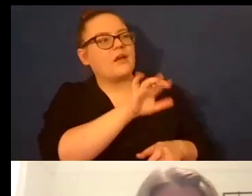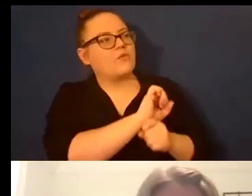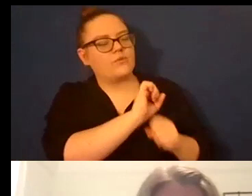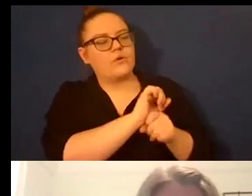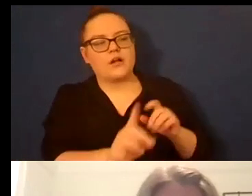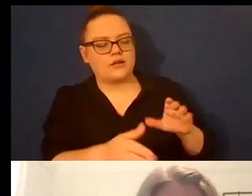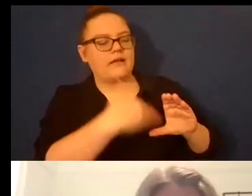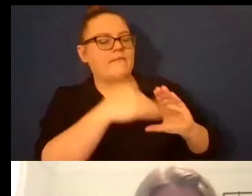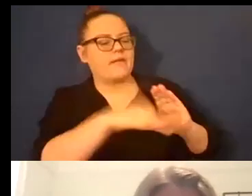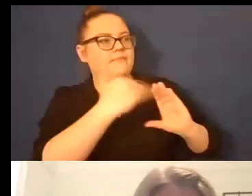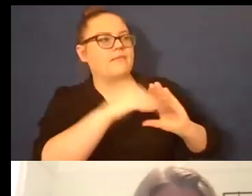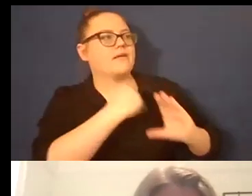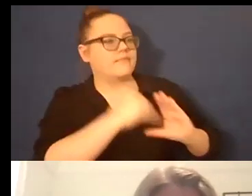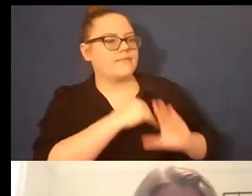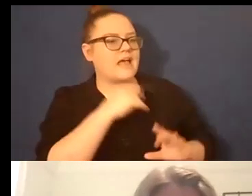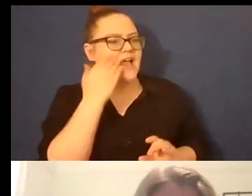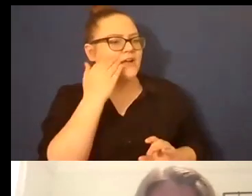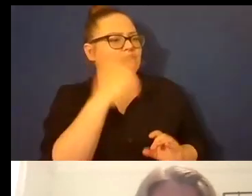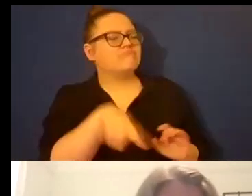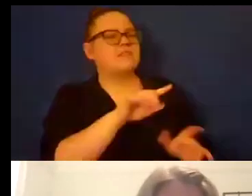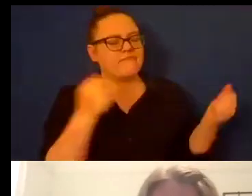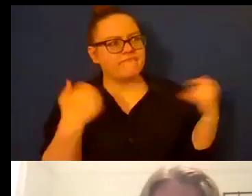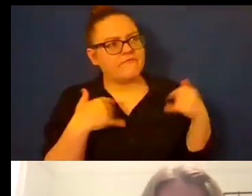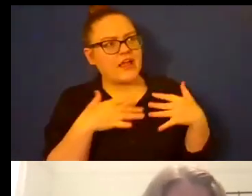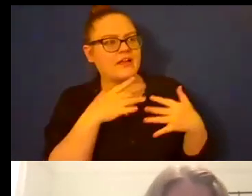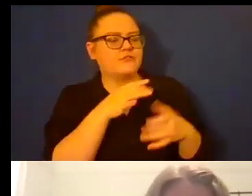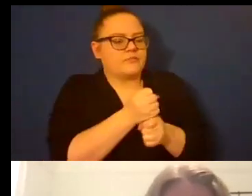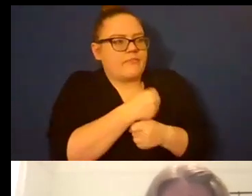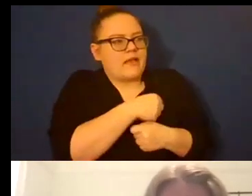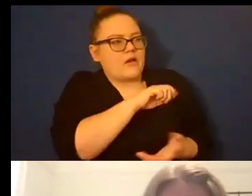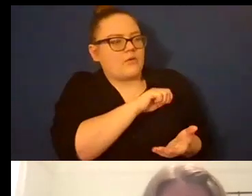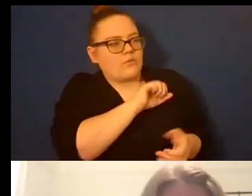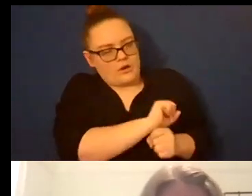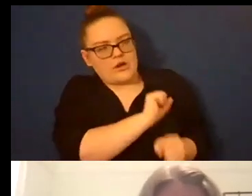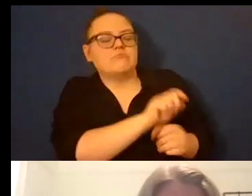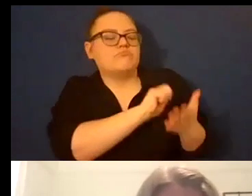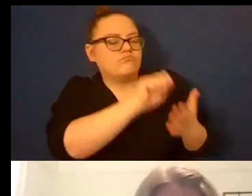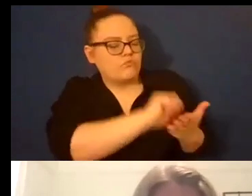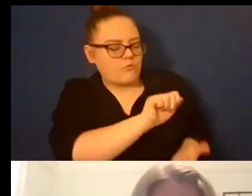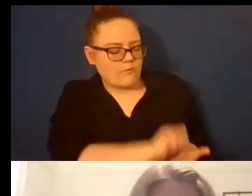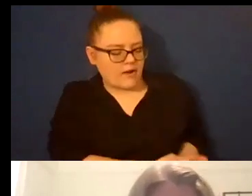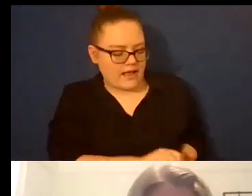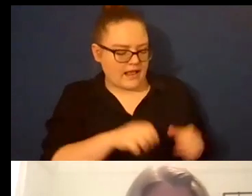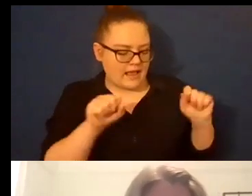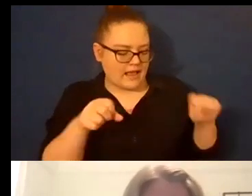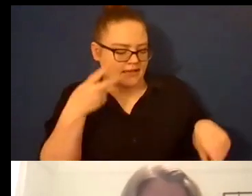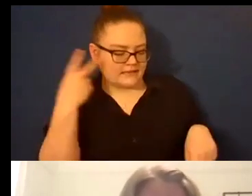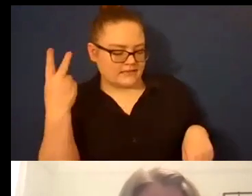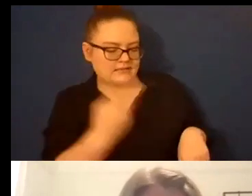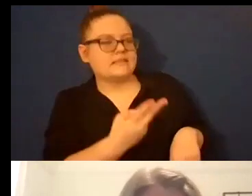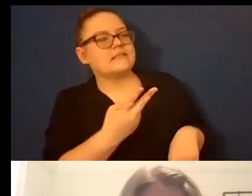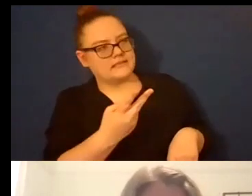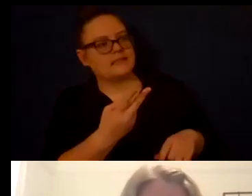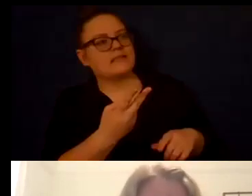have a lot of fear in making that work but you cannot tell it on the page on the page it is fierce and it is powerful and it is